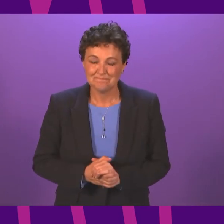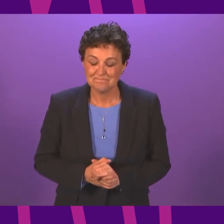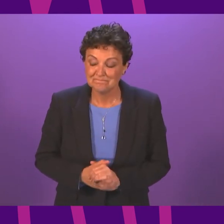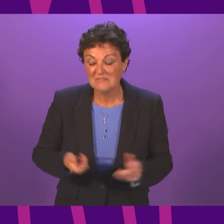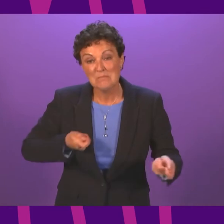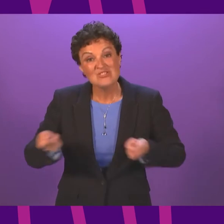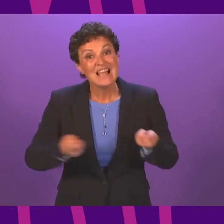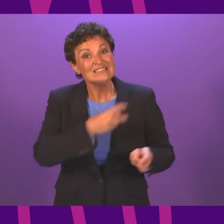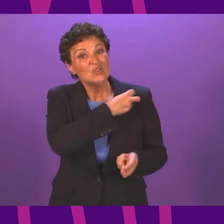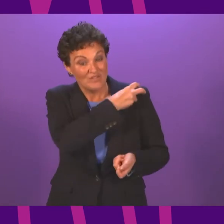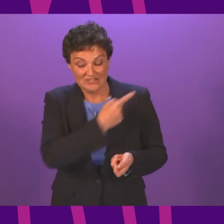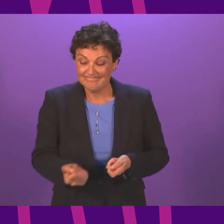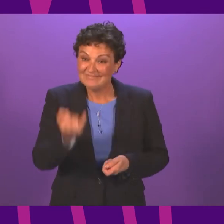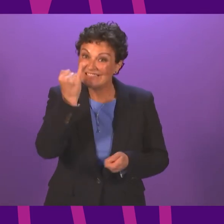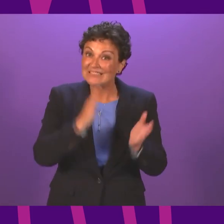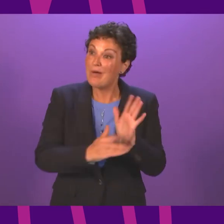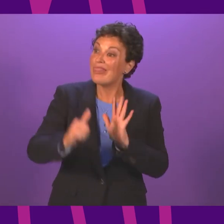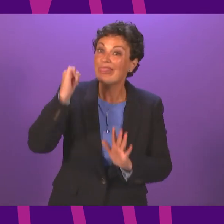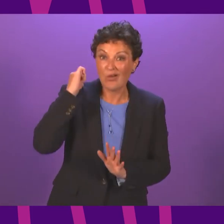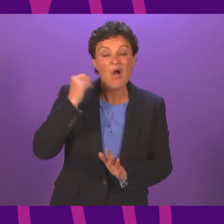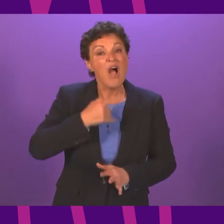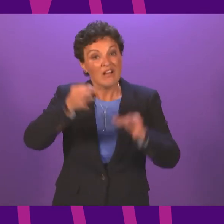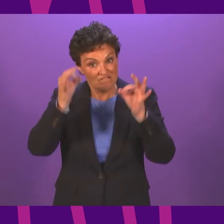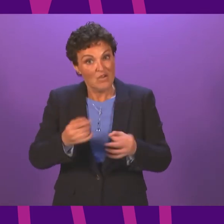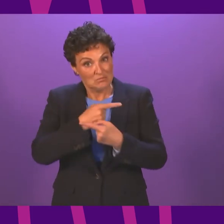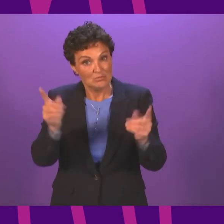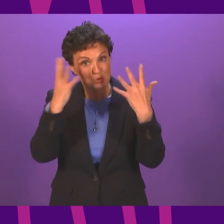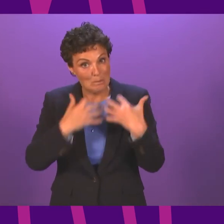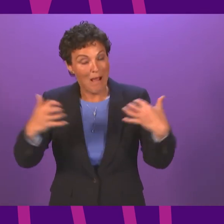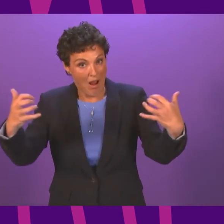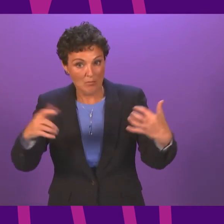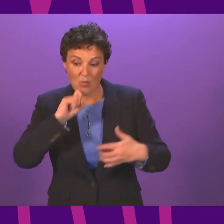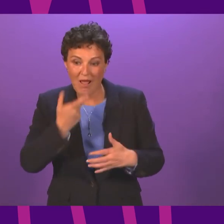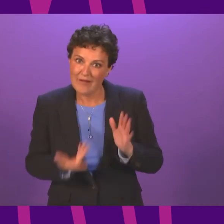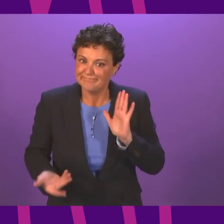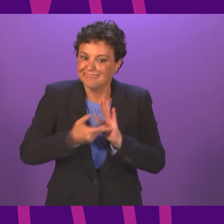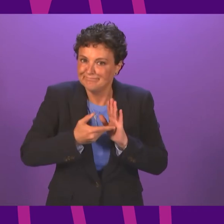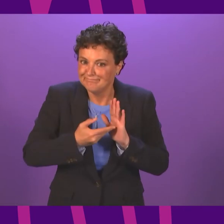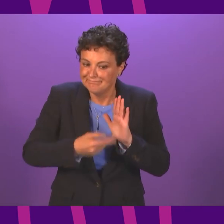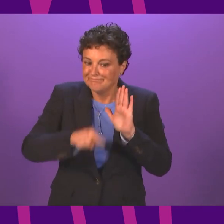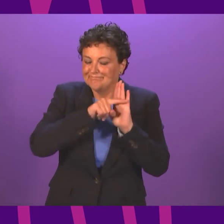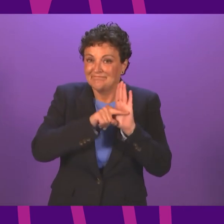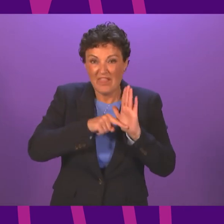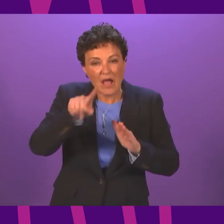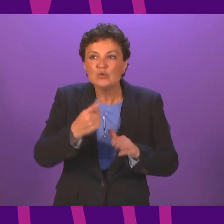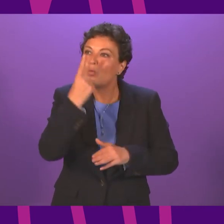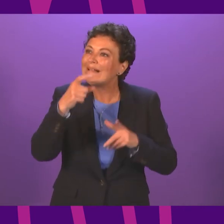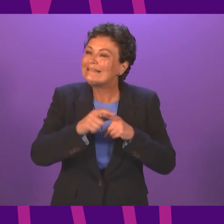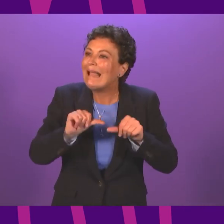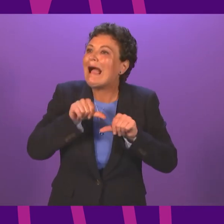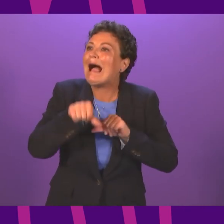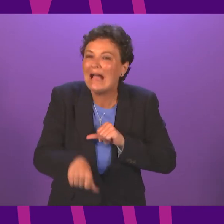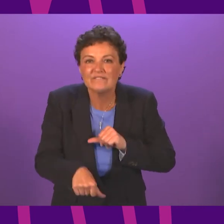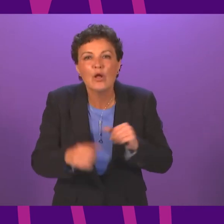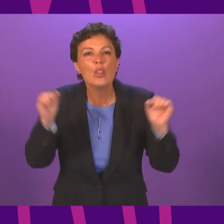six months ago, when I confirmed to Parliament that tough restrictions were being reimposed, it was the day after the winter solstice, the